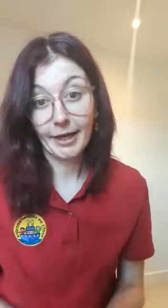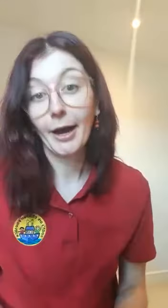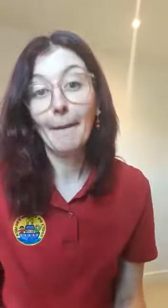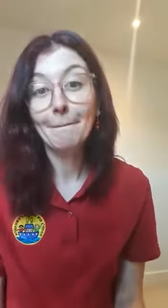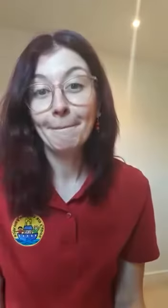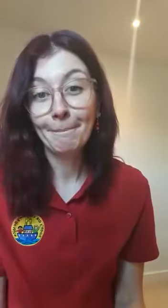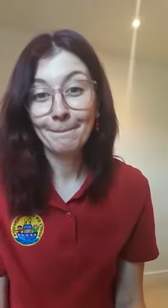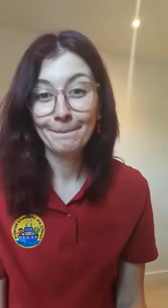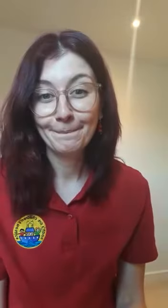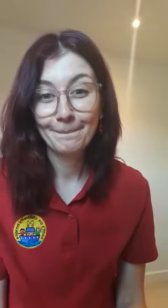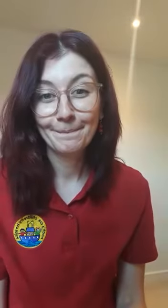calm.